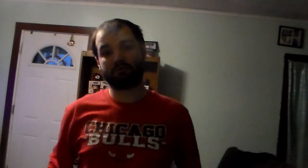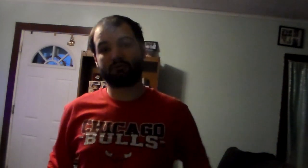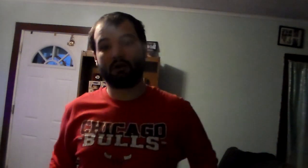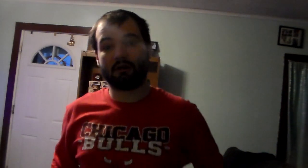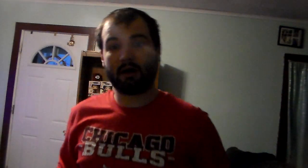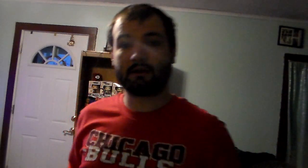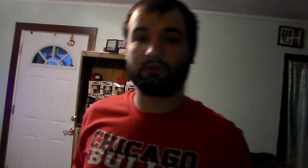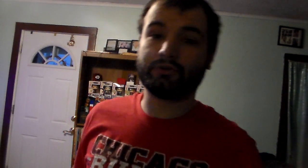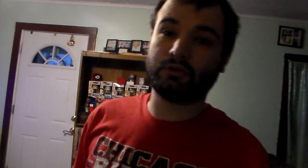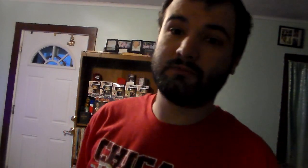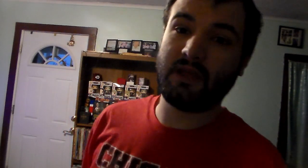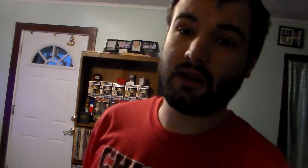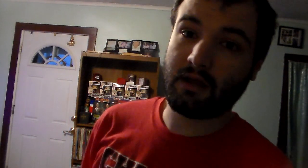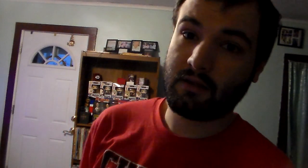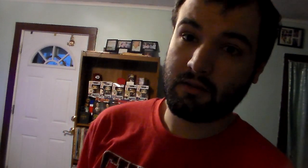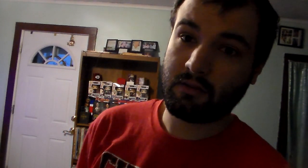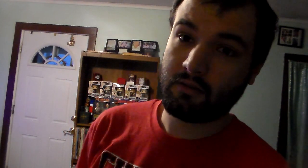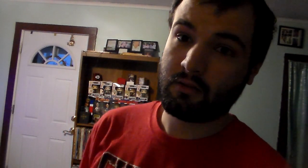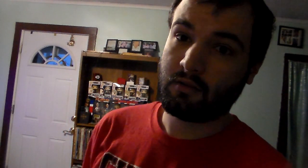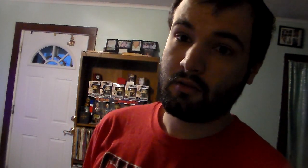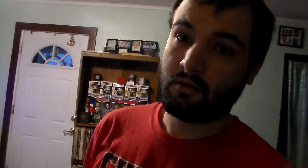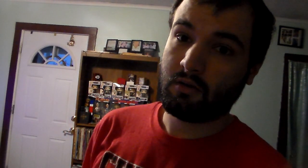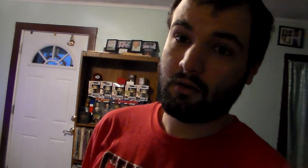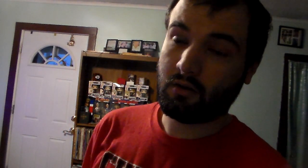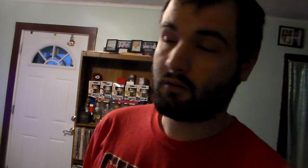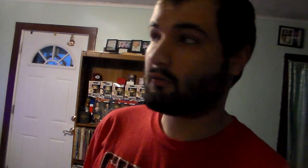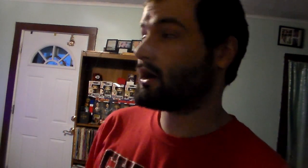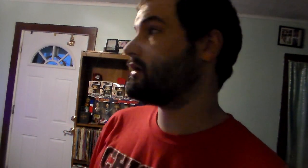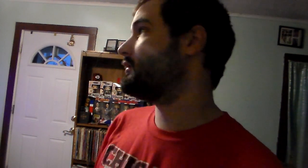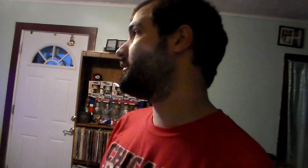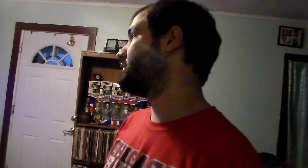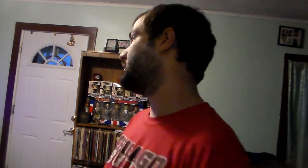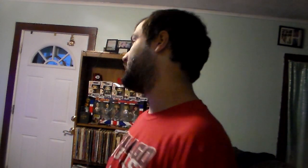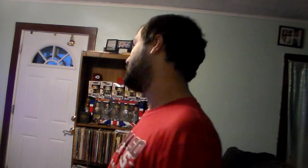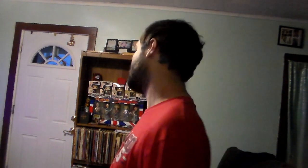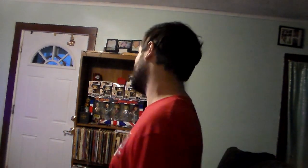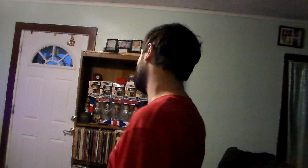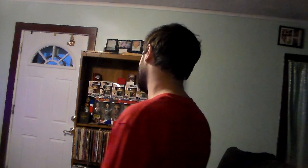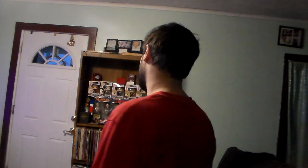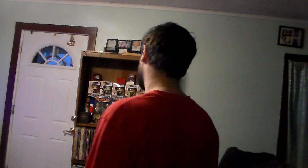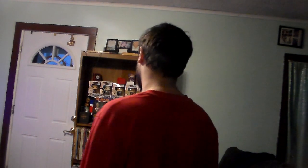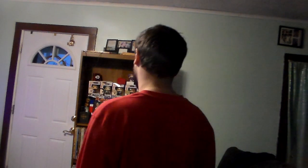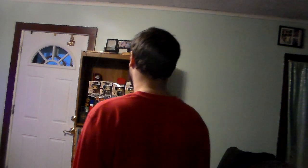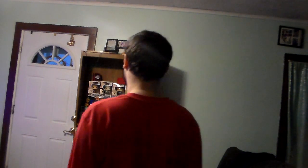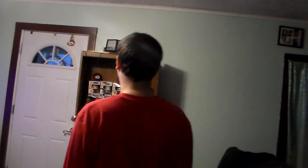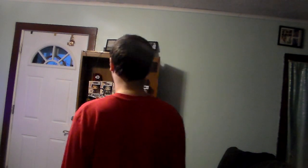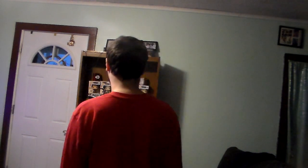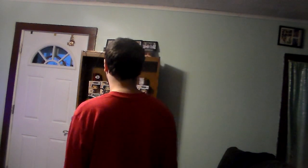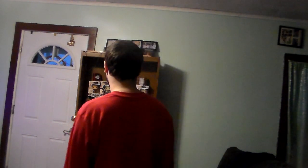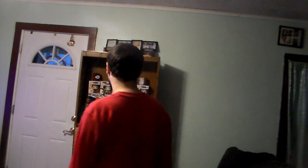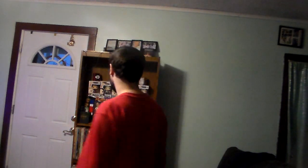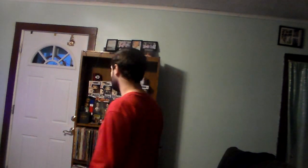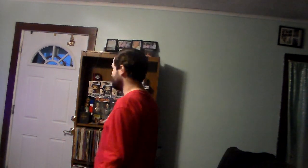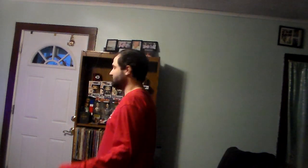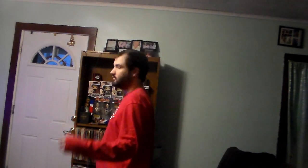squirt around on social media right and